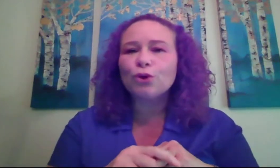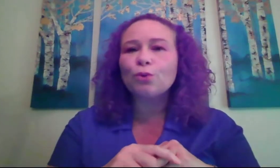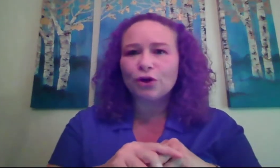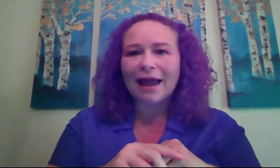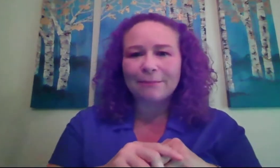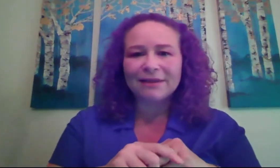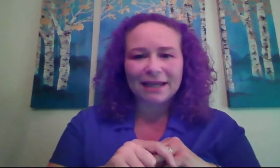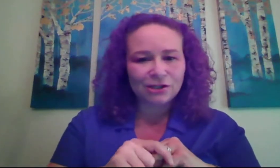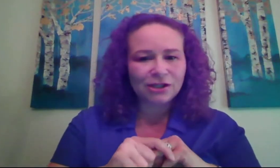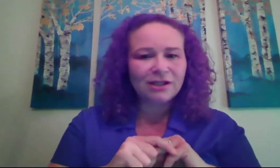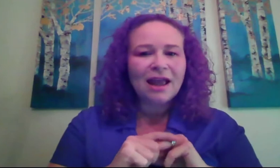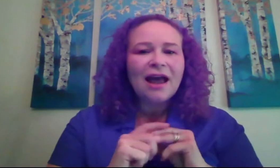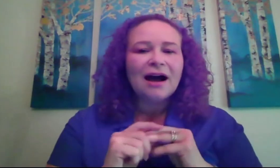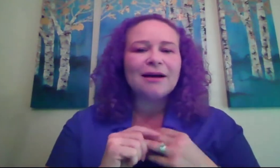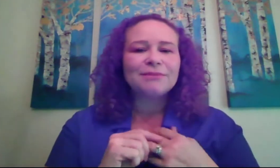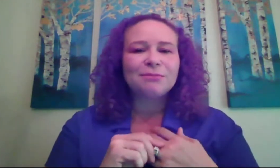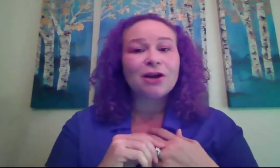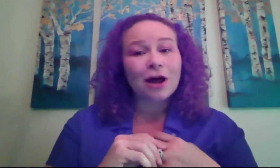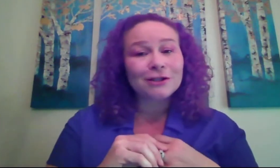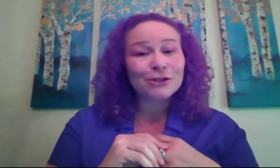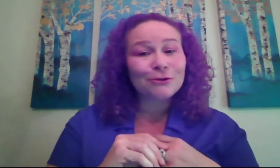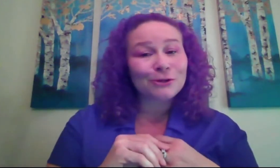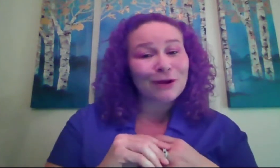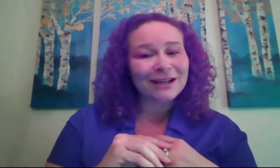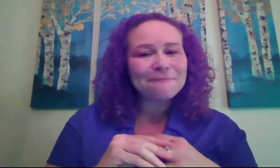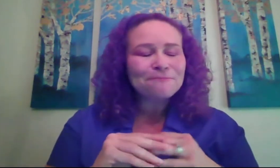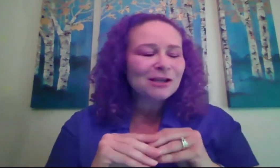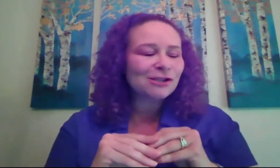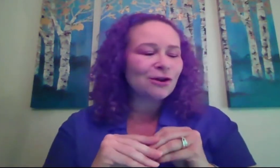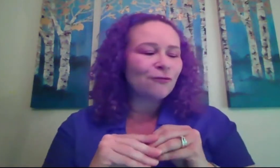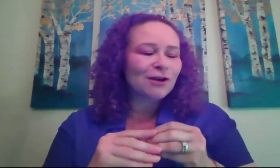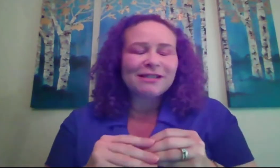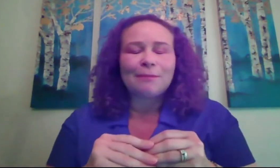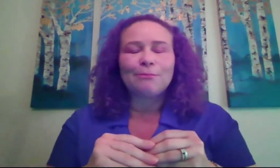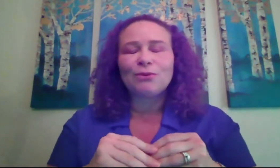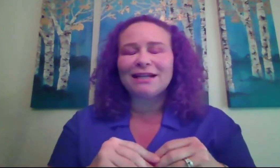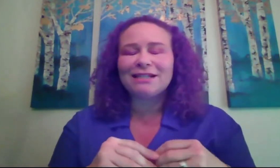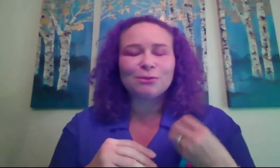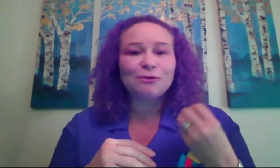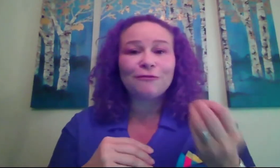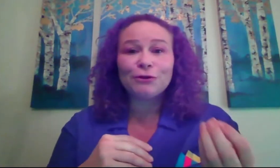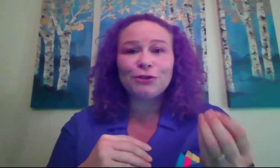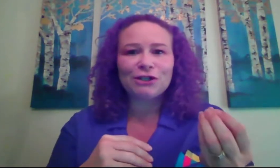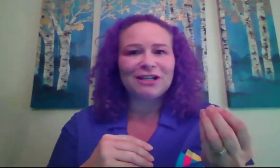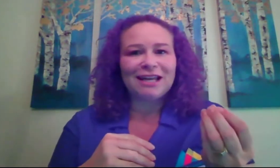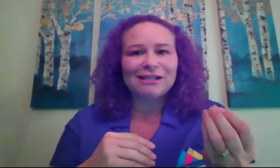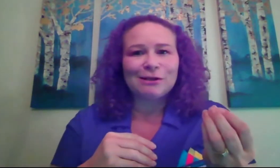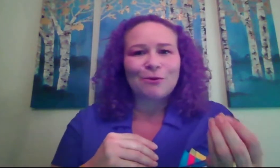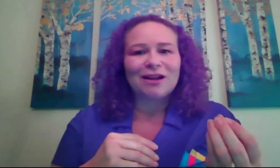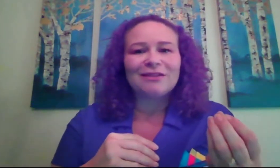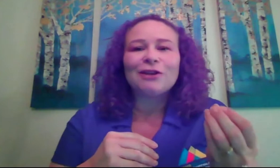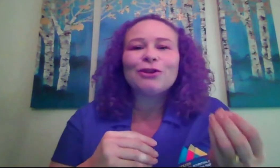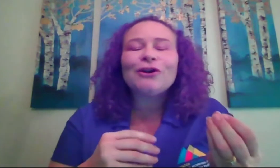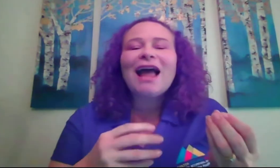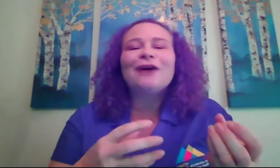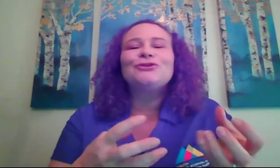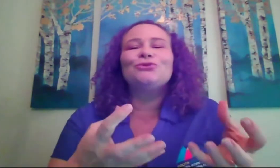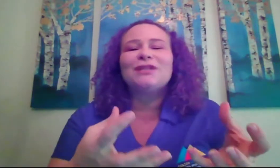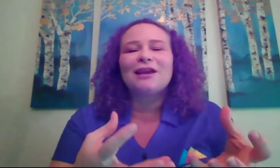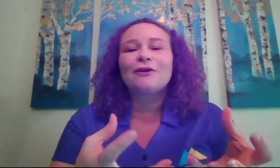world application to be college and career ready. So for example, when I teach them the food unit in ASL 1, they learn how to take a